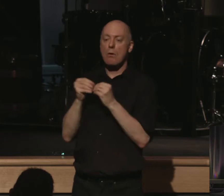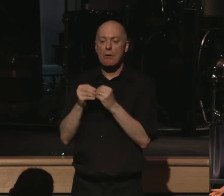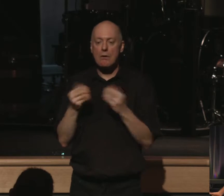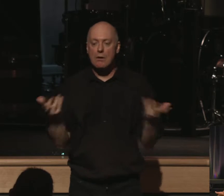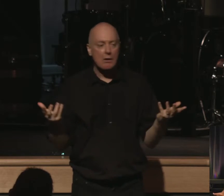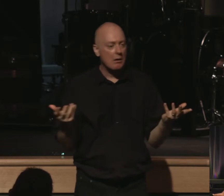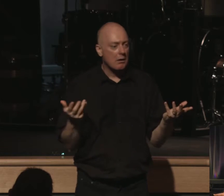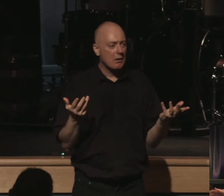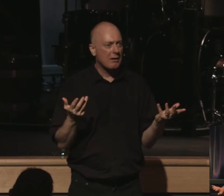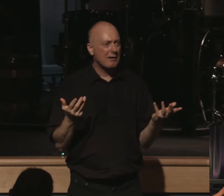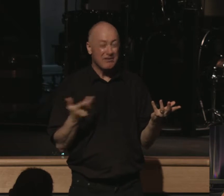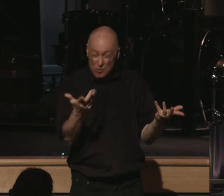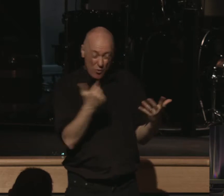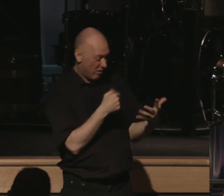What are you going to tempt me with? The things of the world?